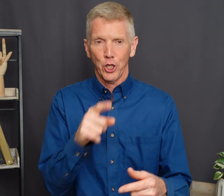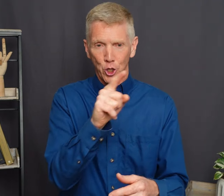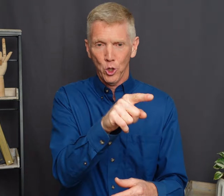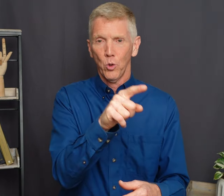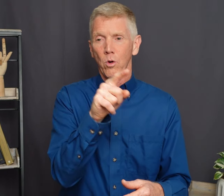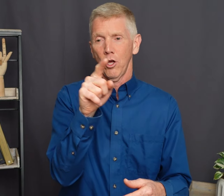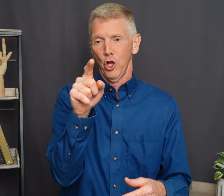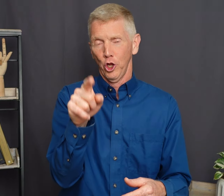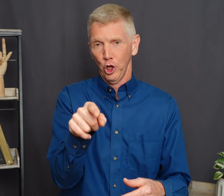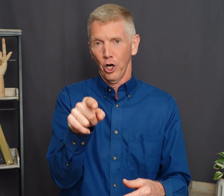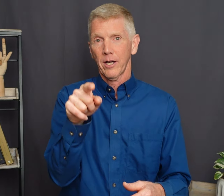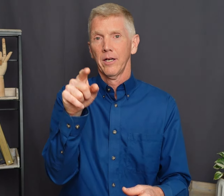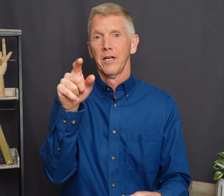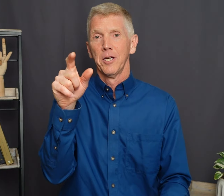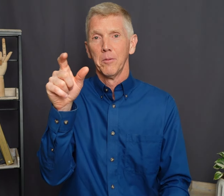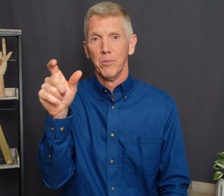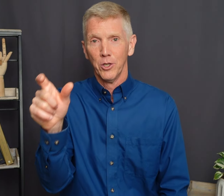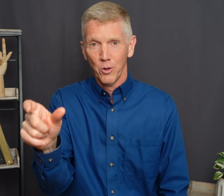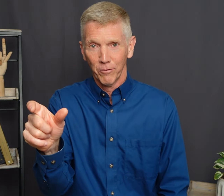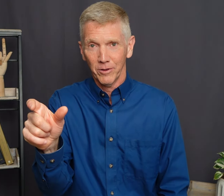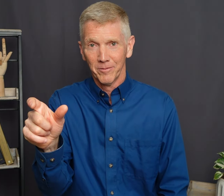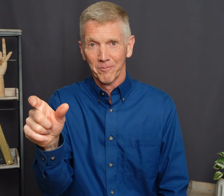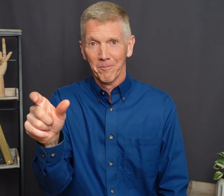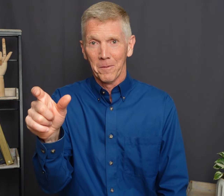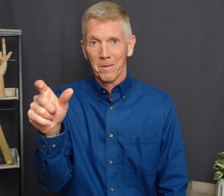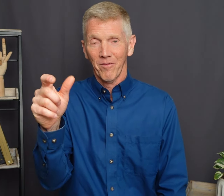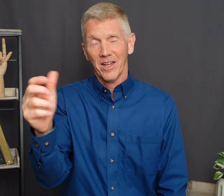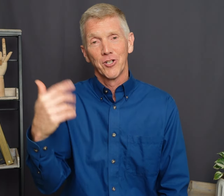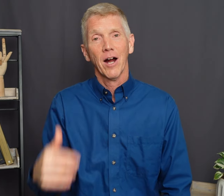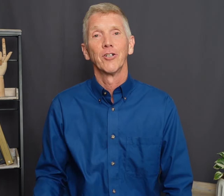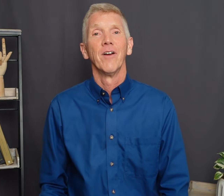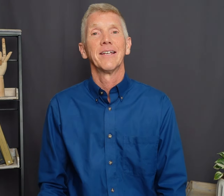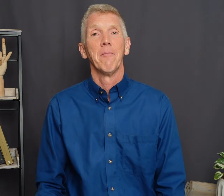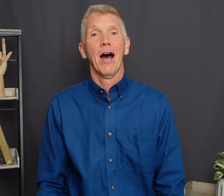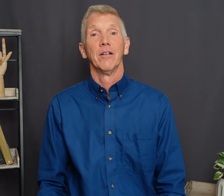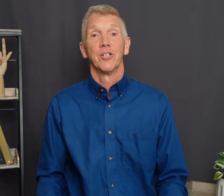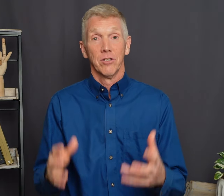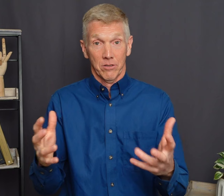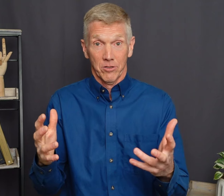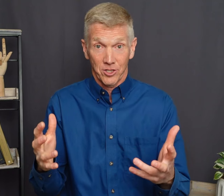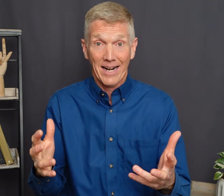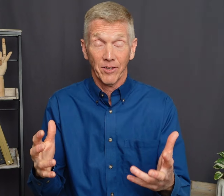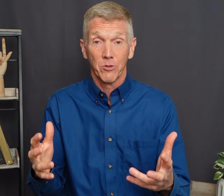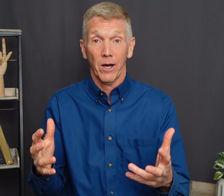You look beautiful. The instructor then came out and signed it this way